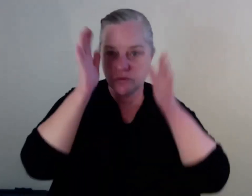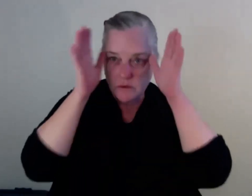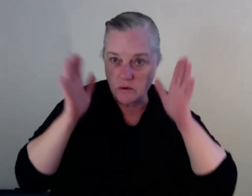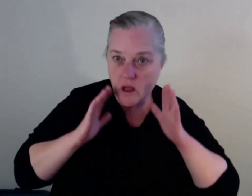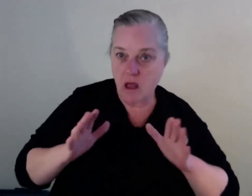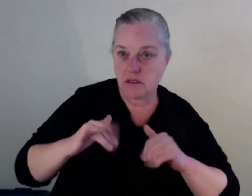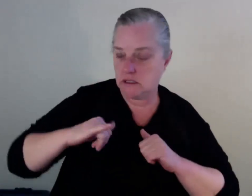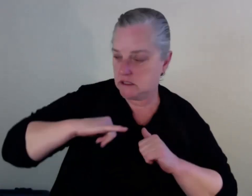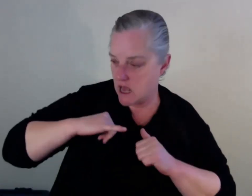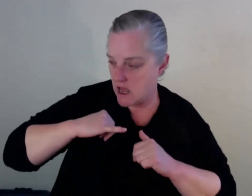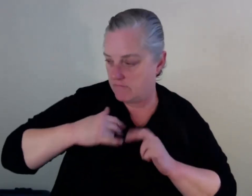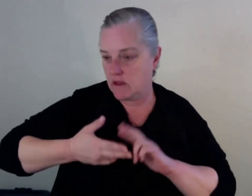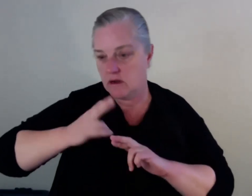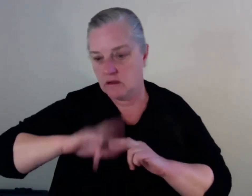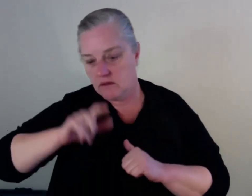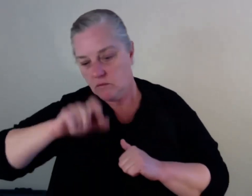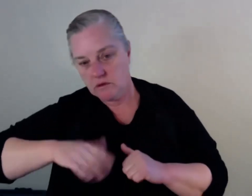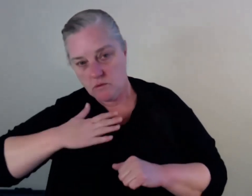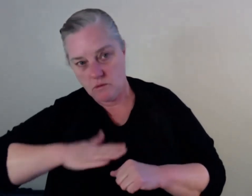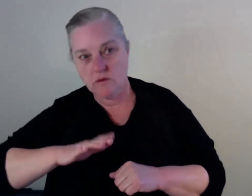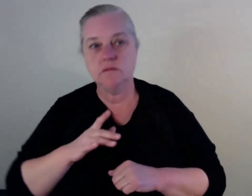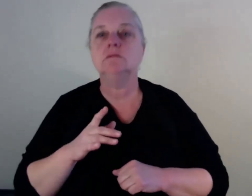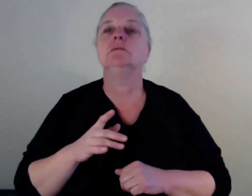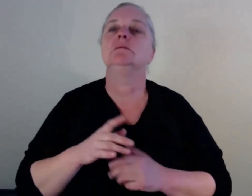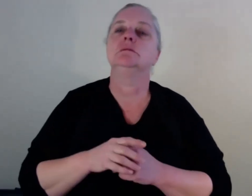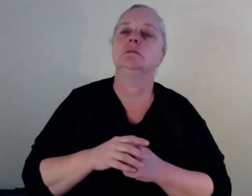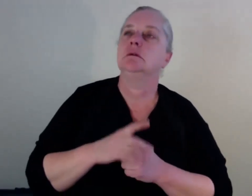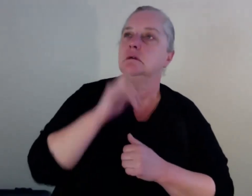you know, sort of come to do an initial intake or something. So, yeah, that's my.